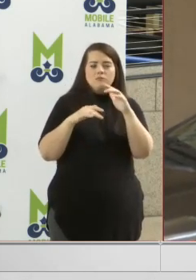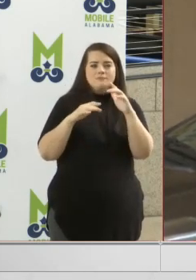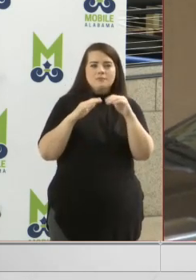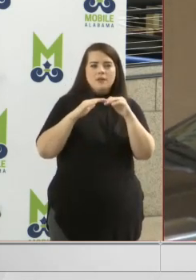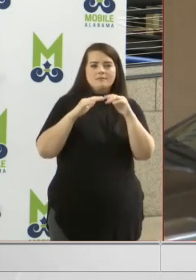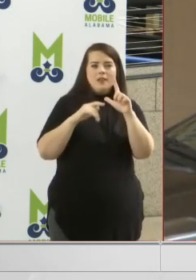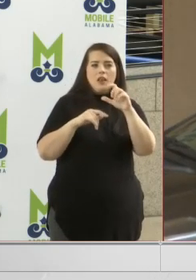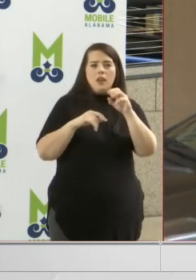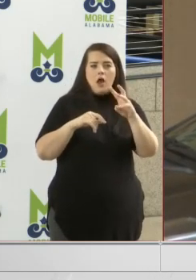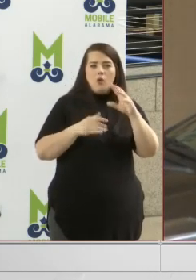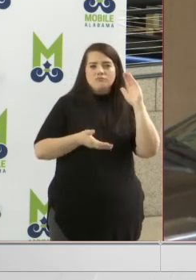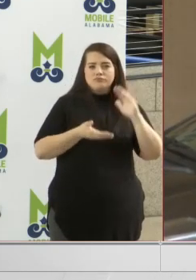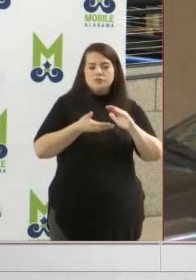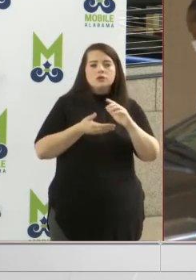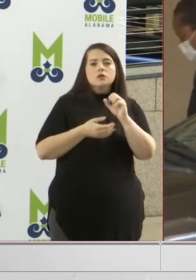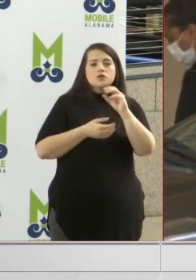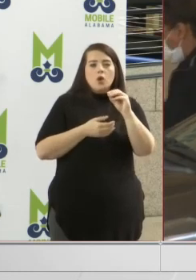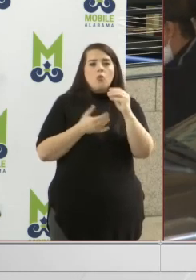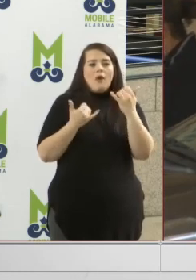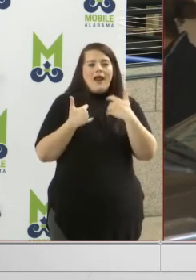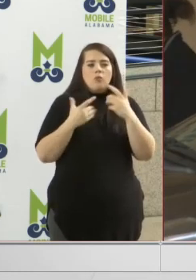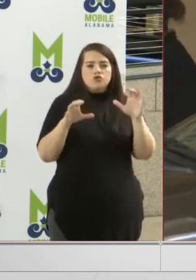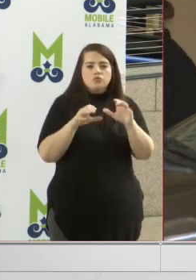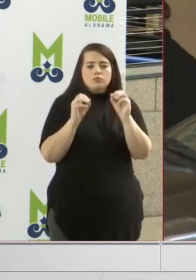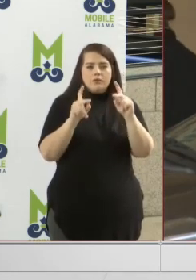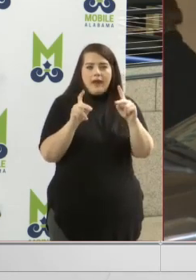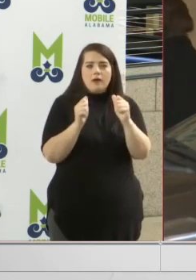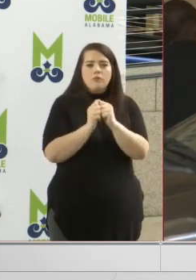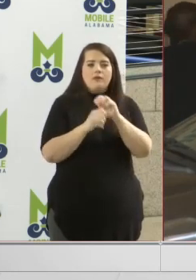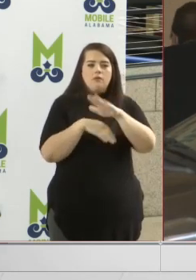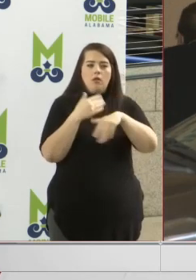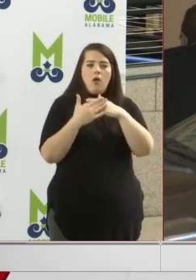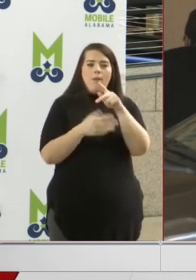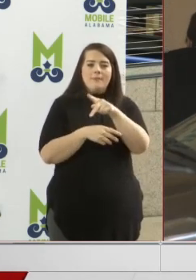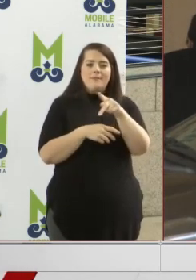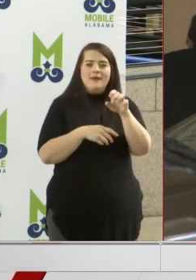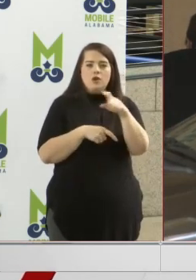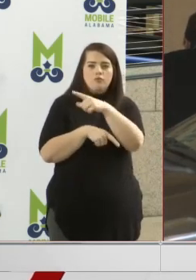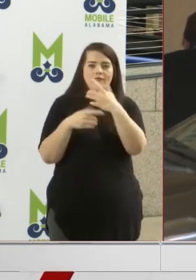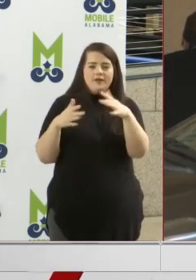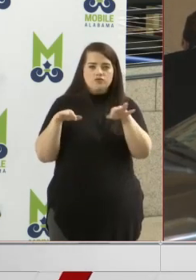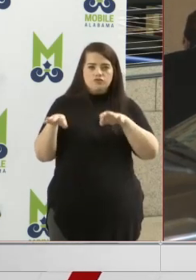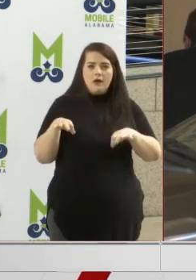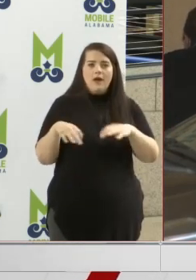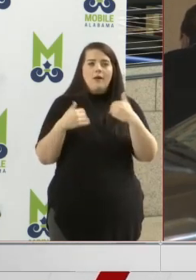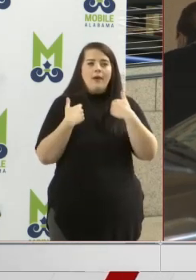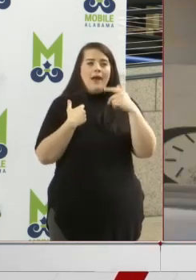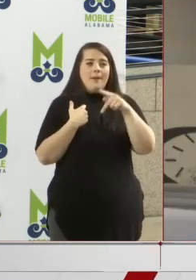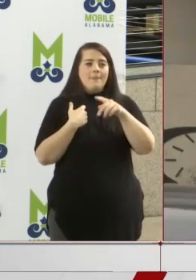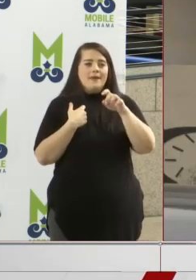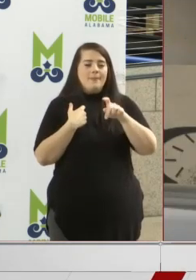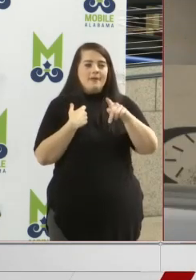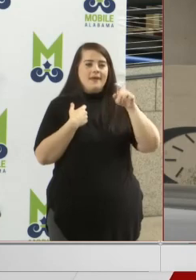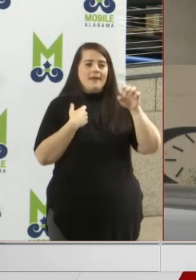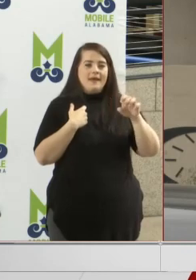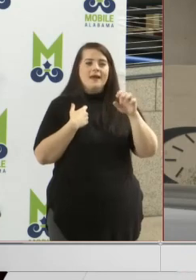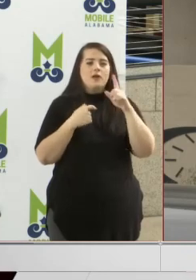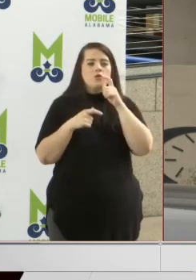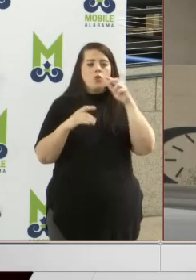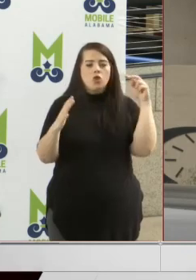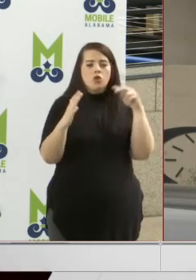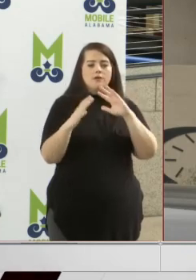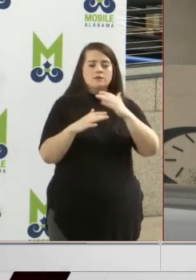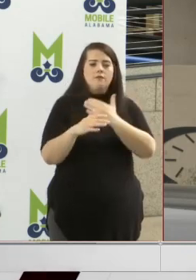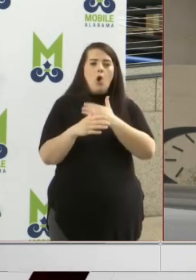So, we're doing okay with all the different components of PPE that you've described. And we have a PPE governance group that looks at our